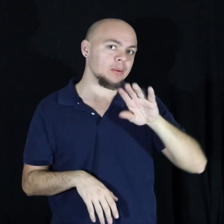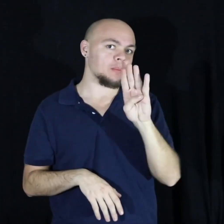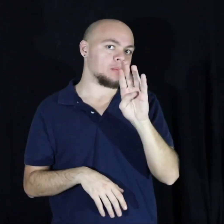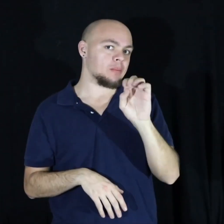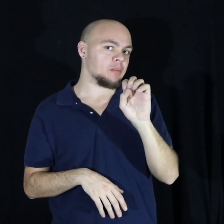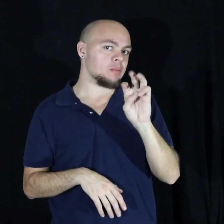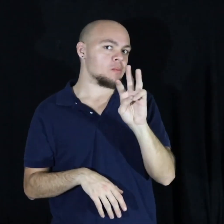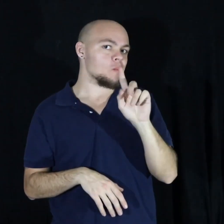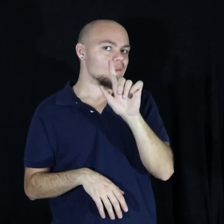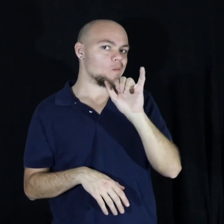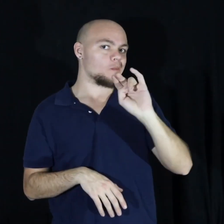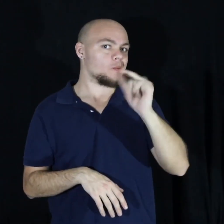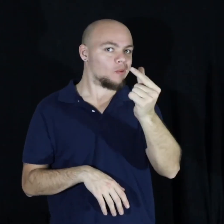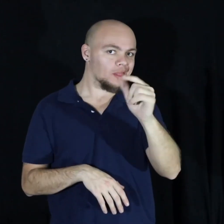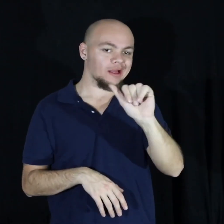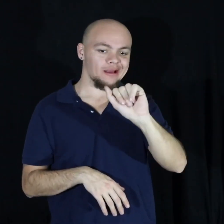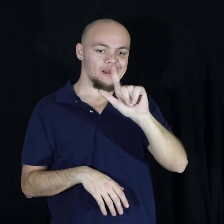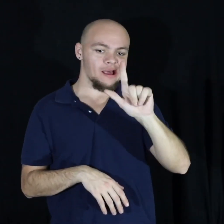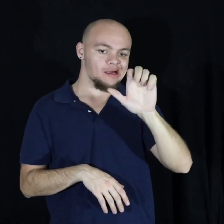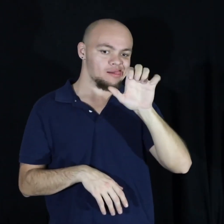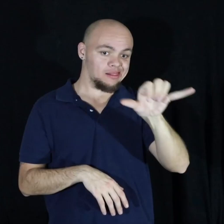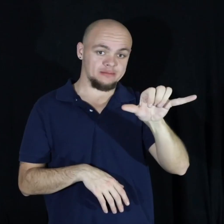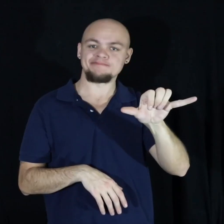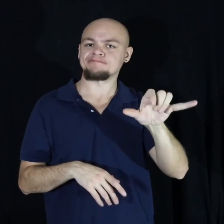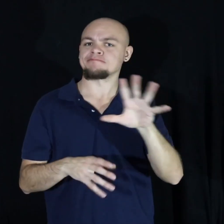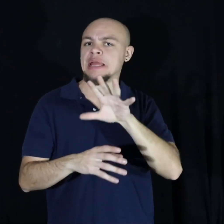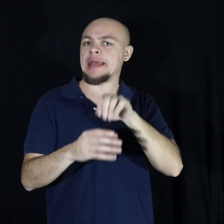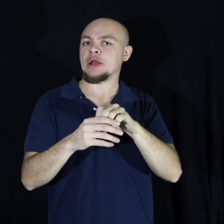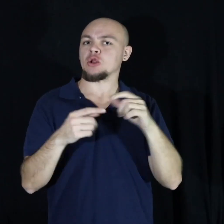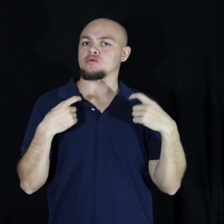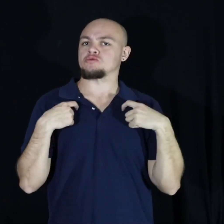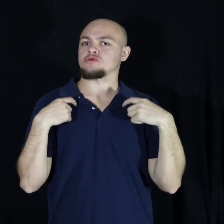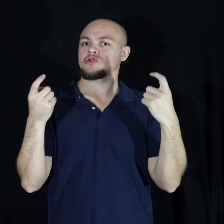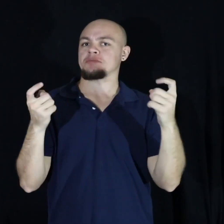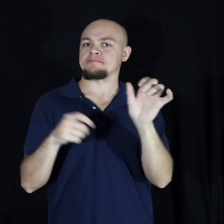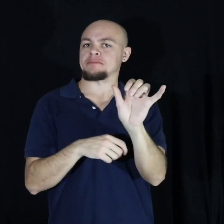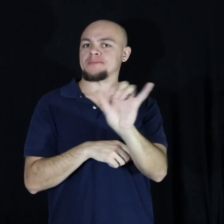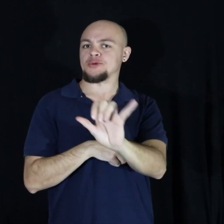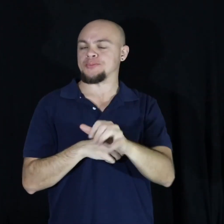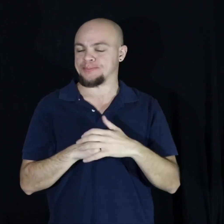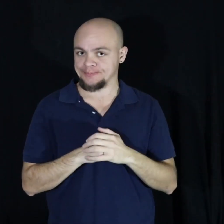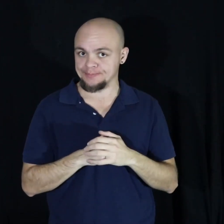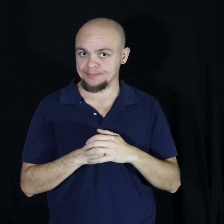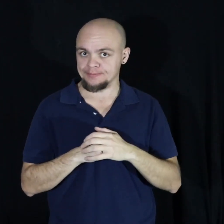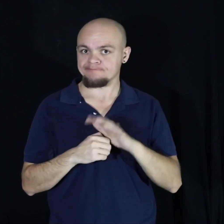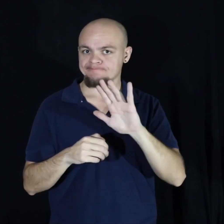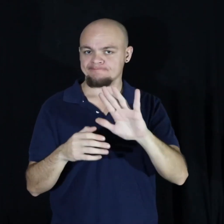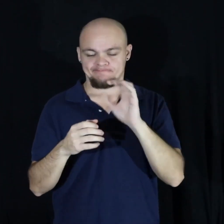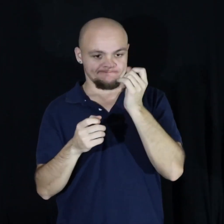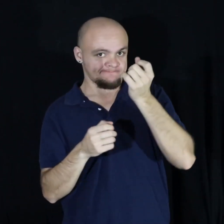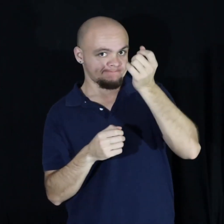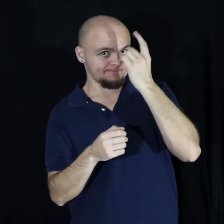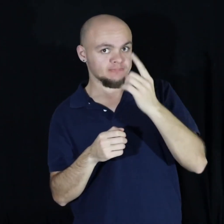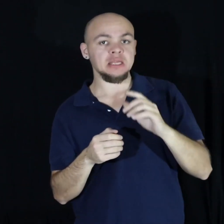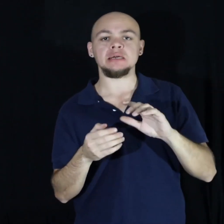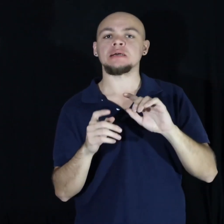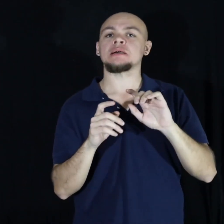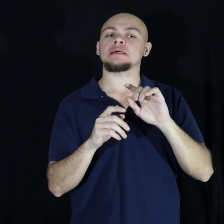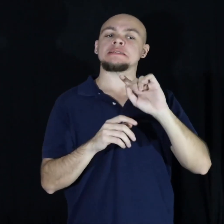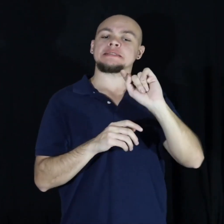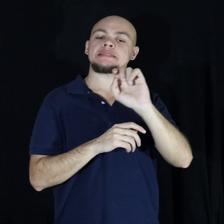we will also include a gym because let me state something when a teen goes to a gym